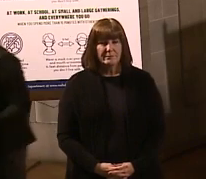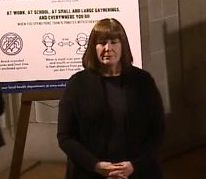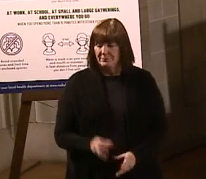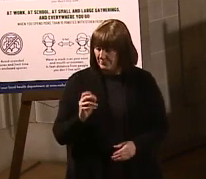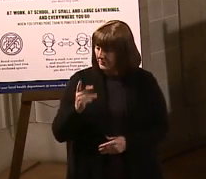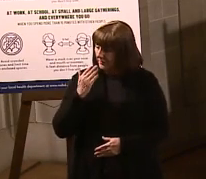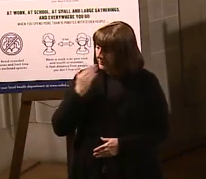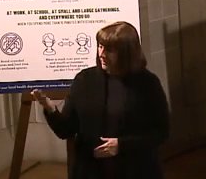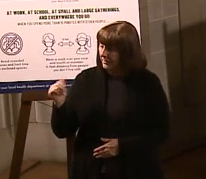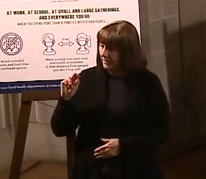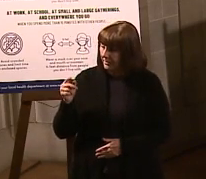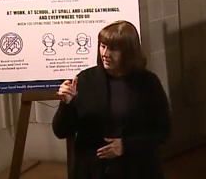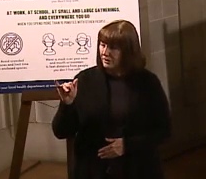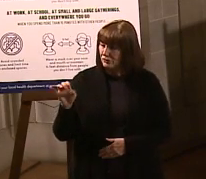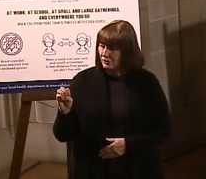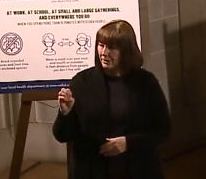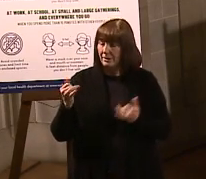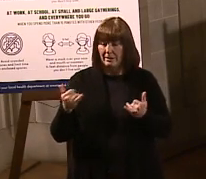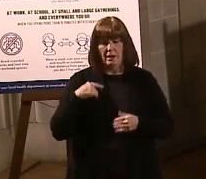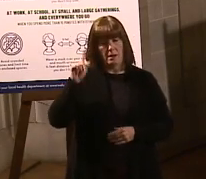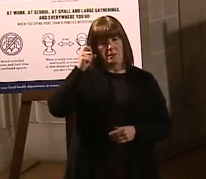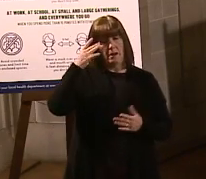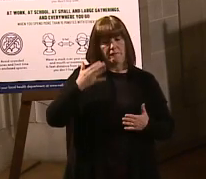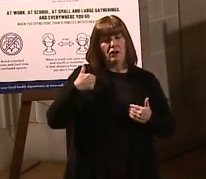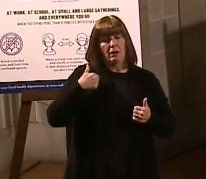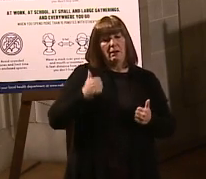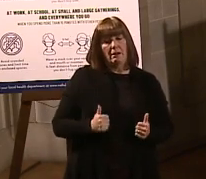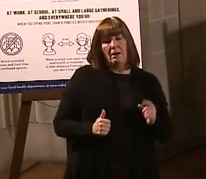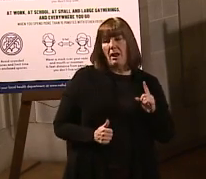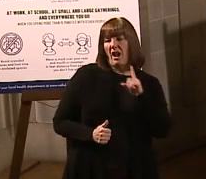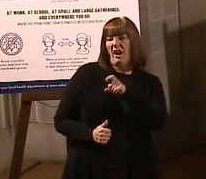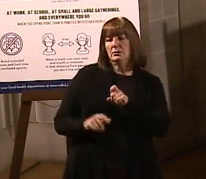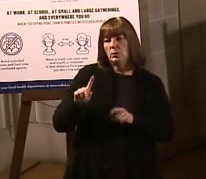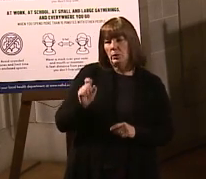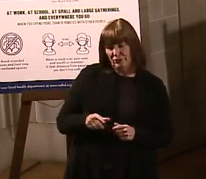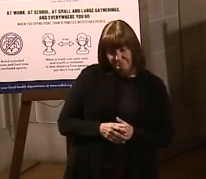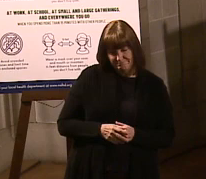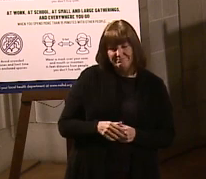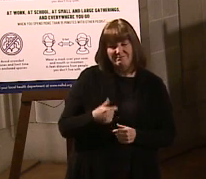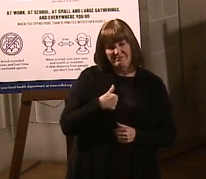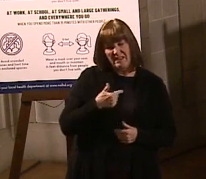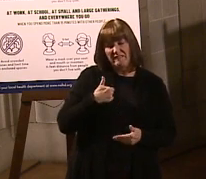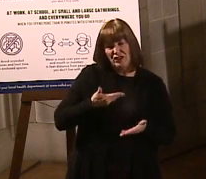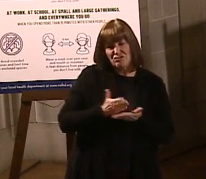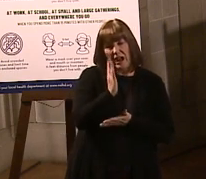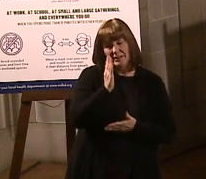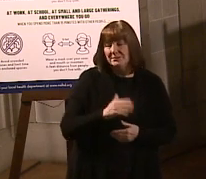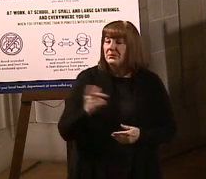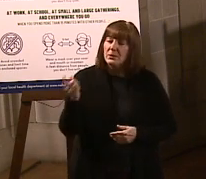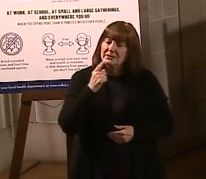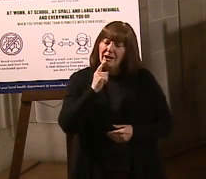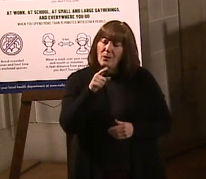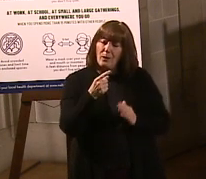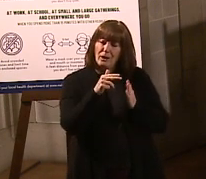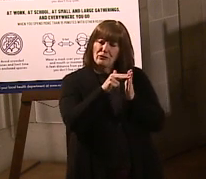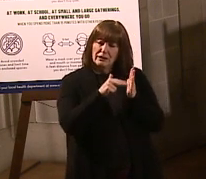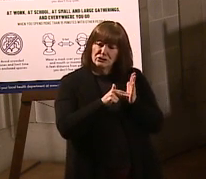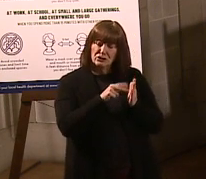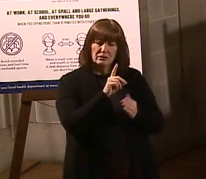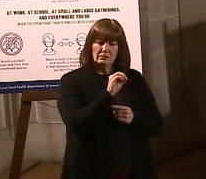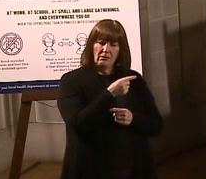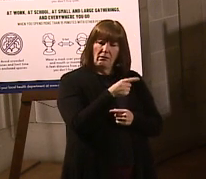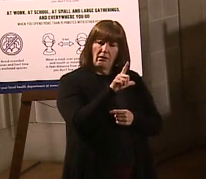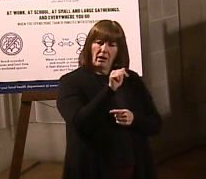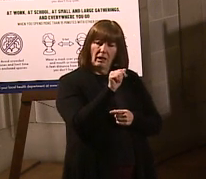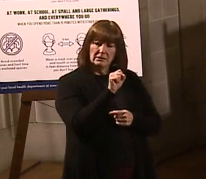All right. Thanks, Angie. Now I'm governor, so I get to do this. I'm going to ask a couple of questions. So you said if you already registered like on Douglas County, if you already